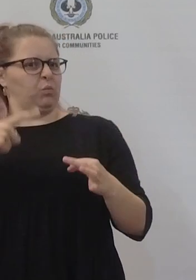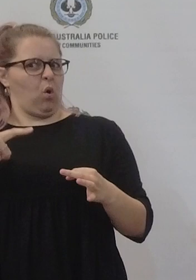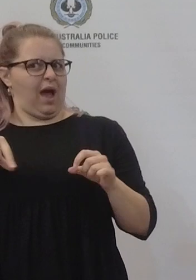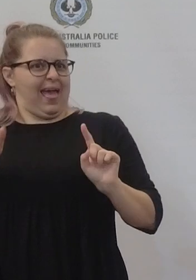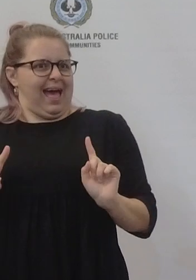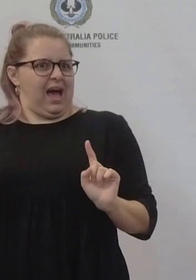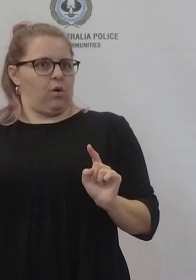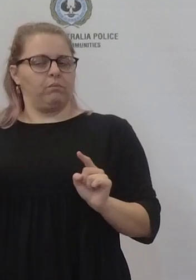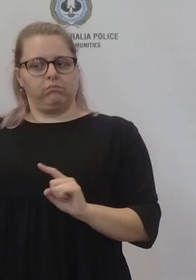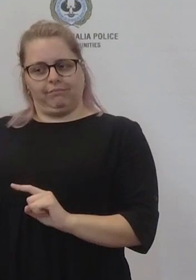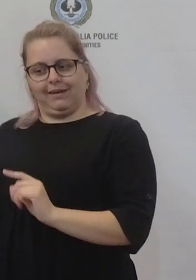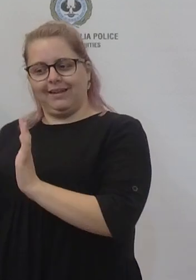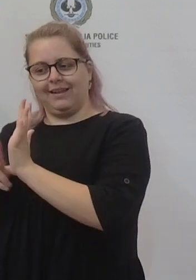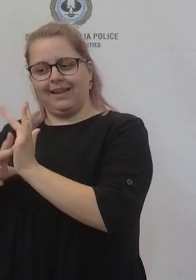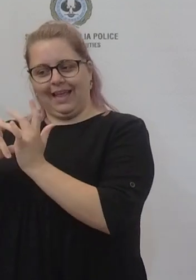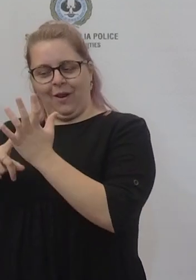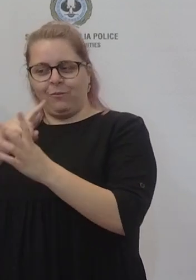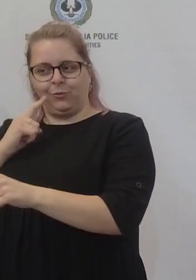Because she's here to talk about it.